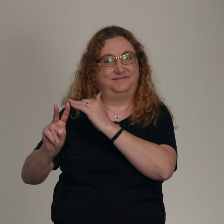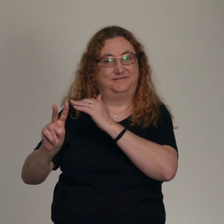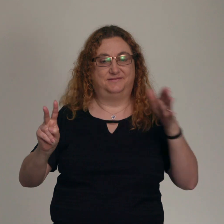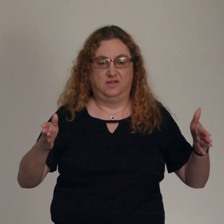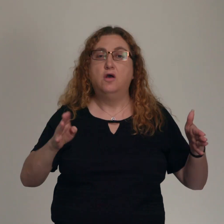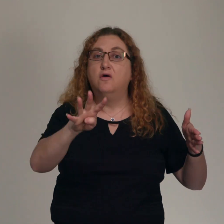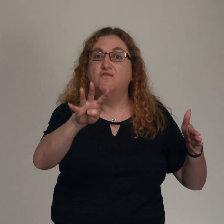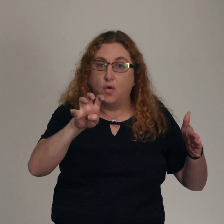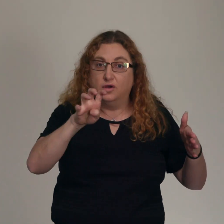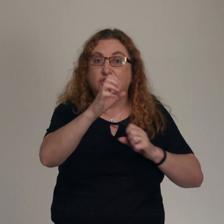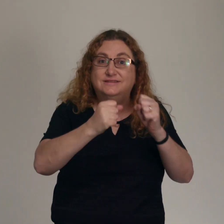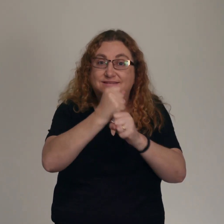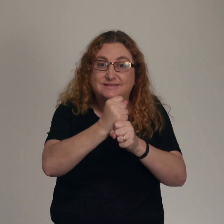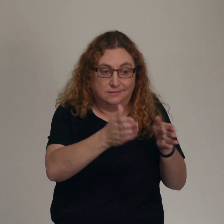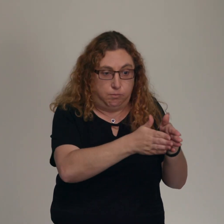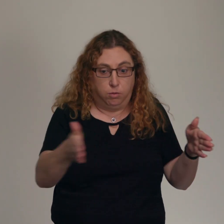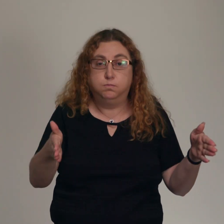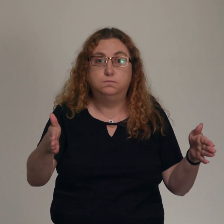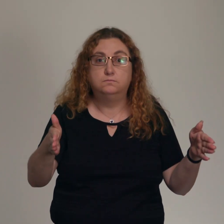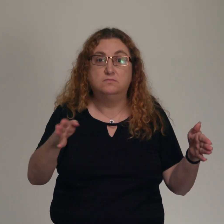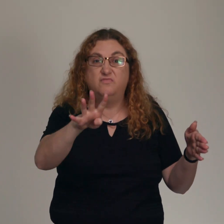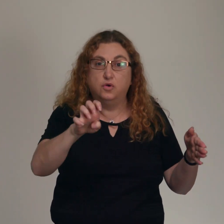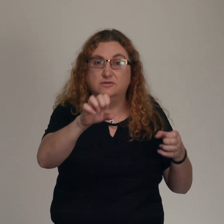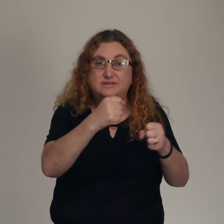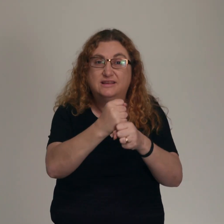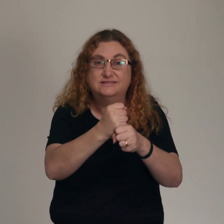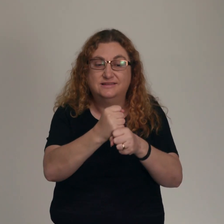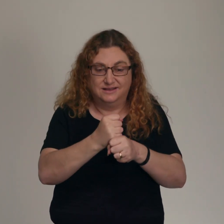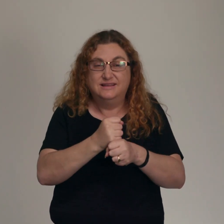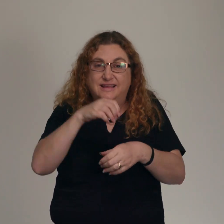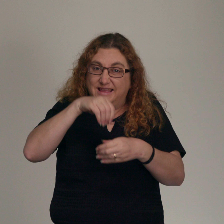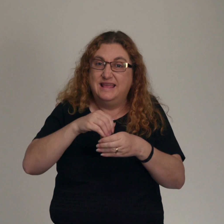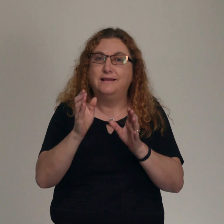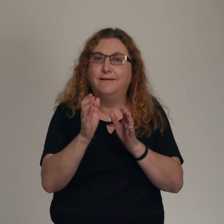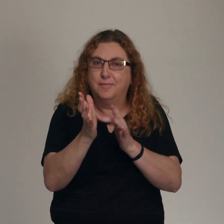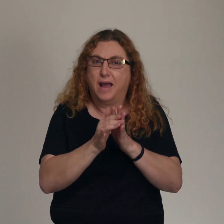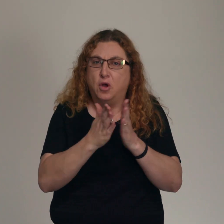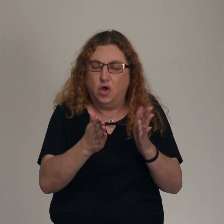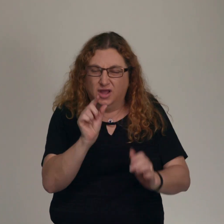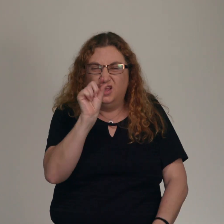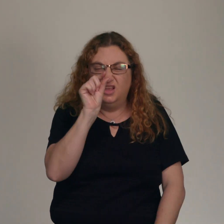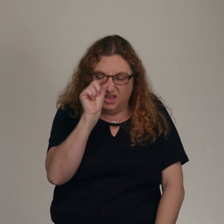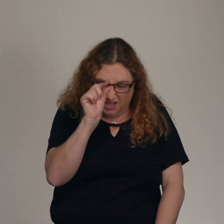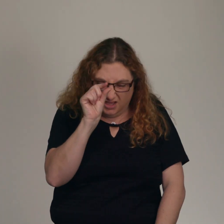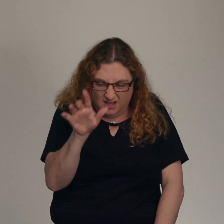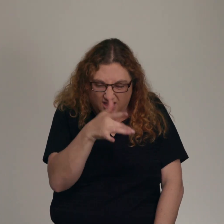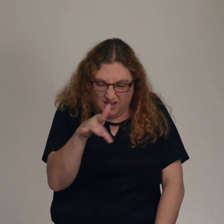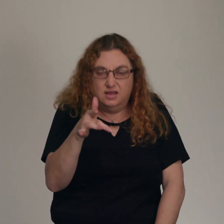400 years. 400 much space in our Bible. But 400 years in time where God's